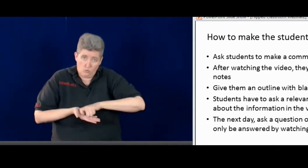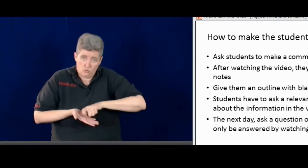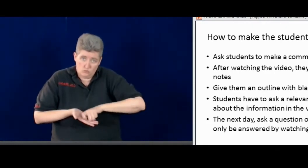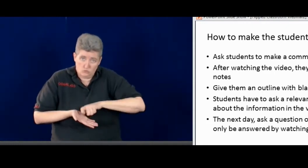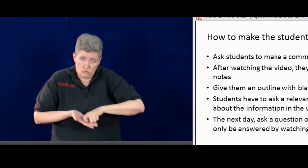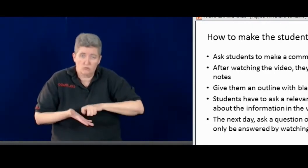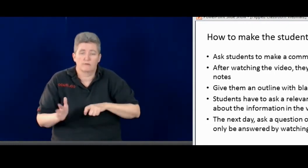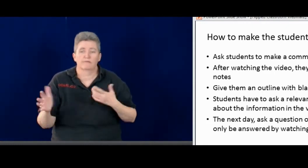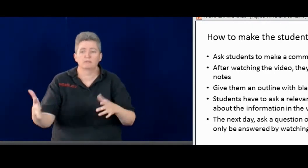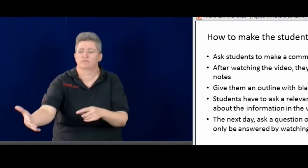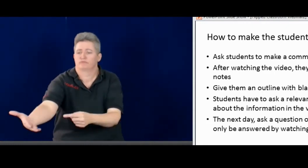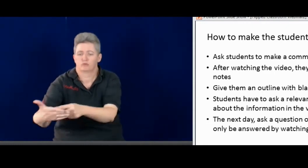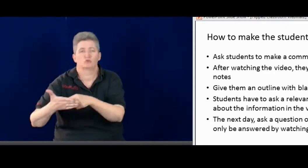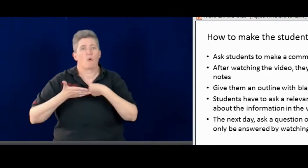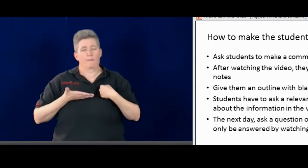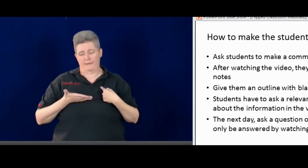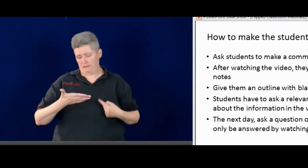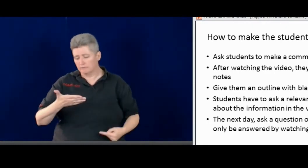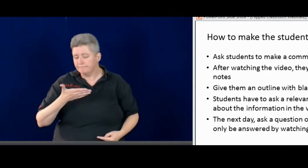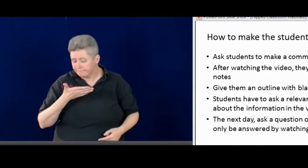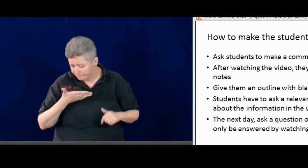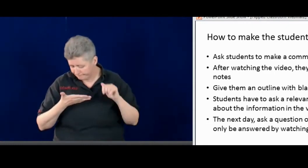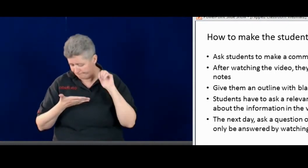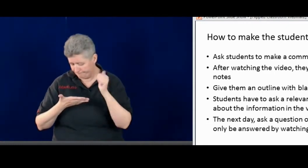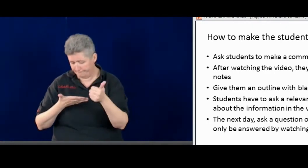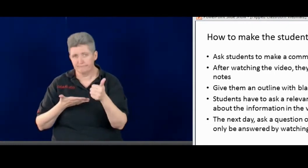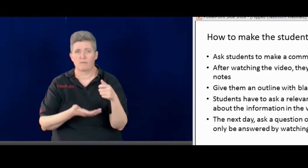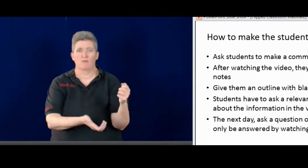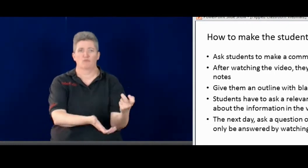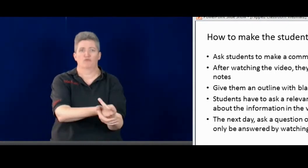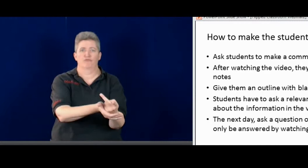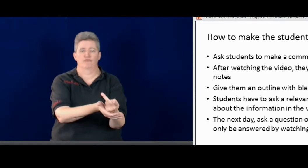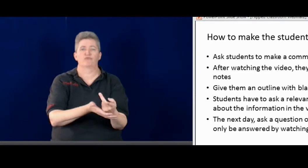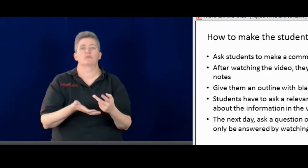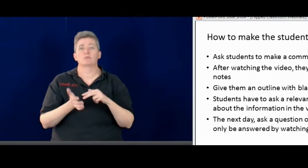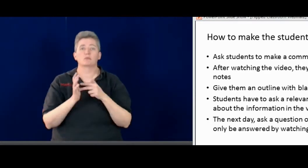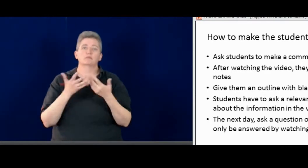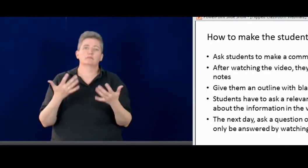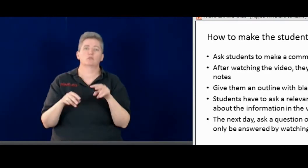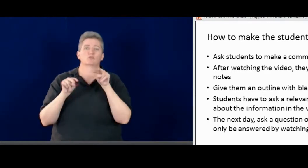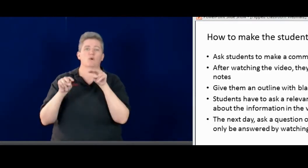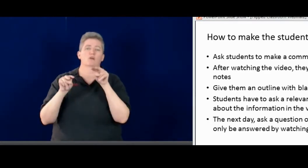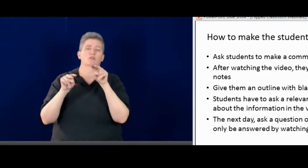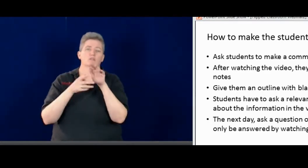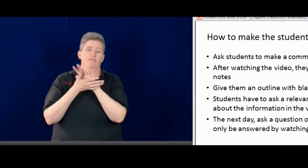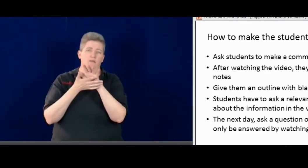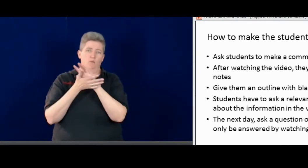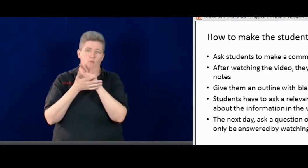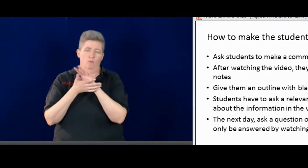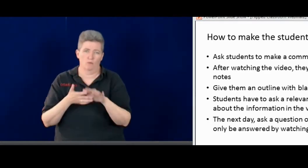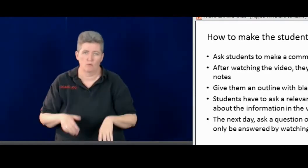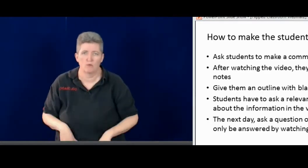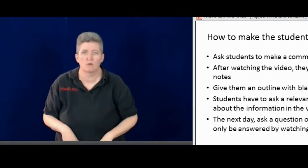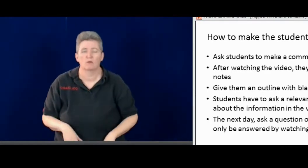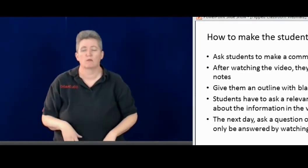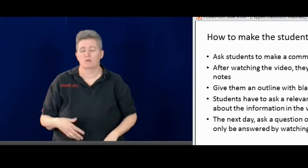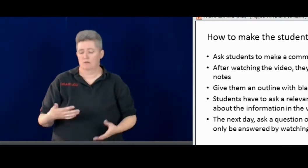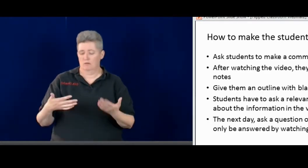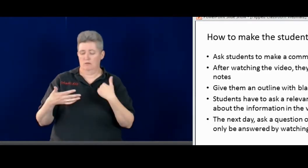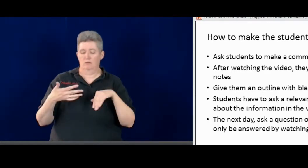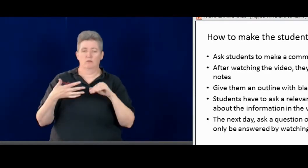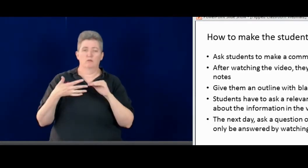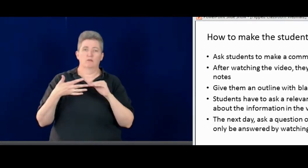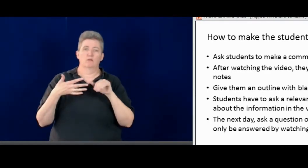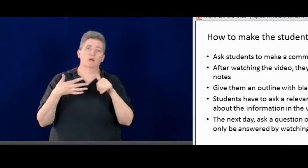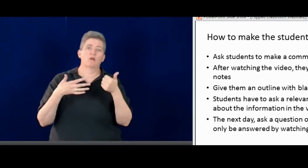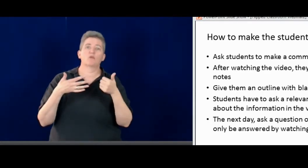Or I ask them to take notes after they watch it. And then they have to show me their notes. So I approve that in a way that they're showing me